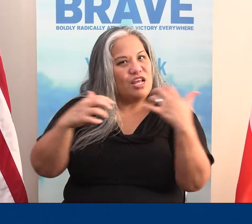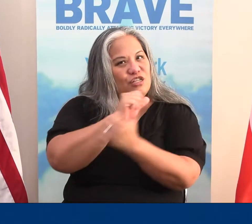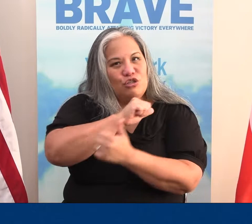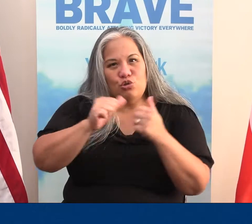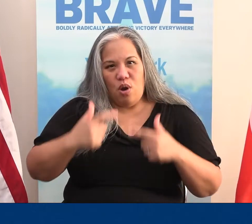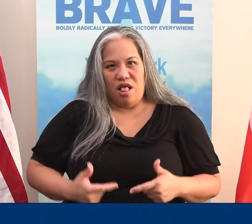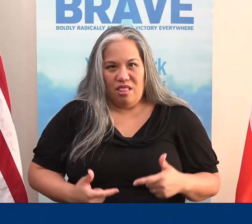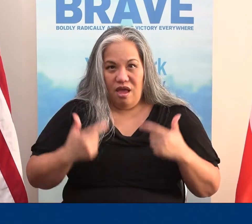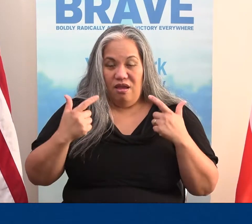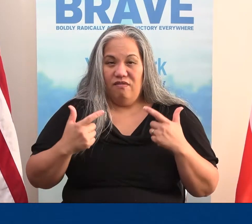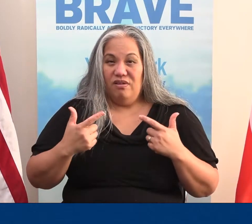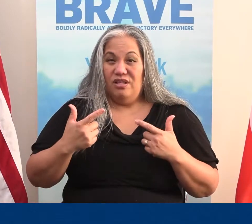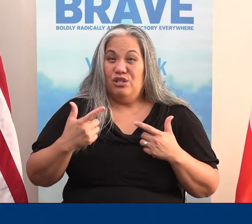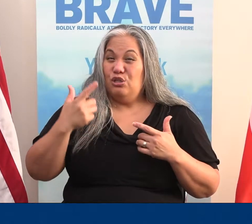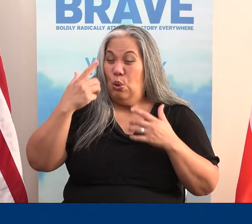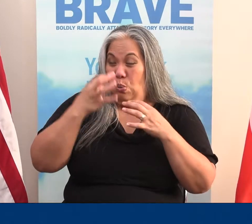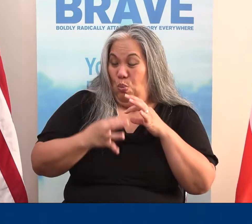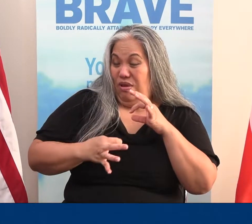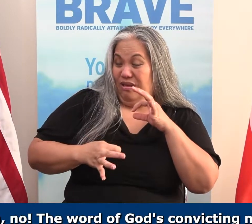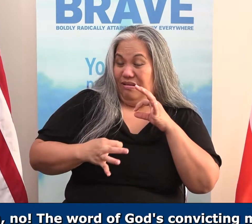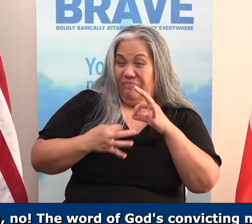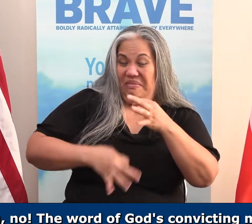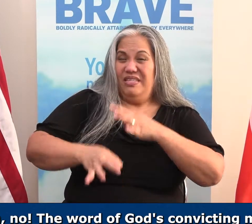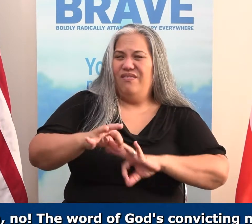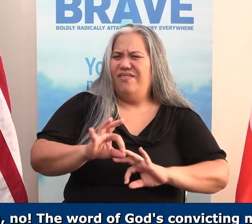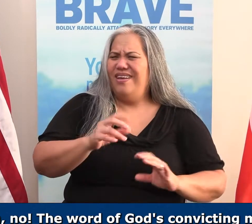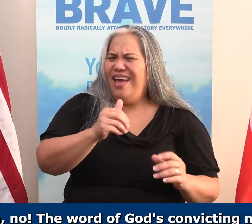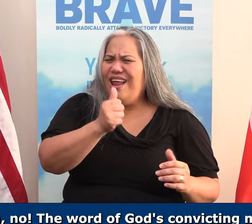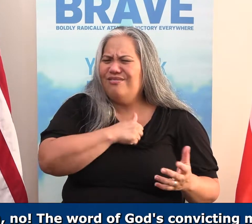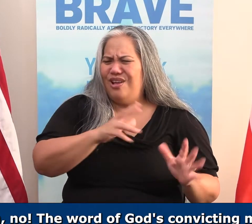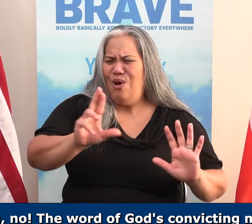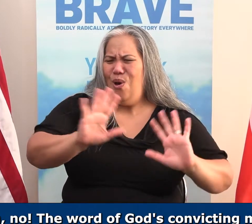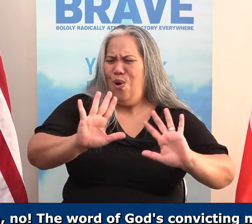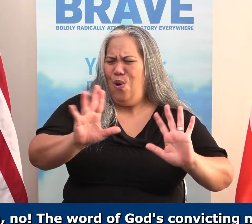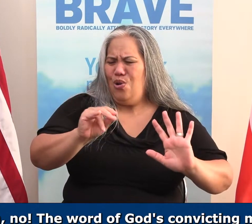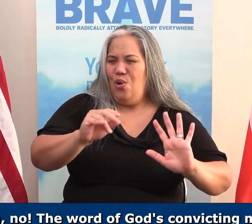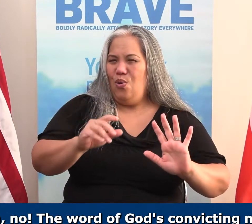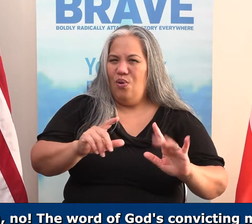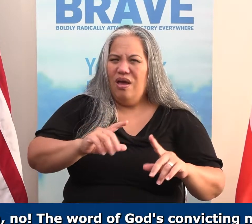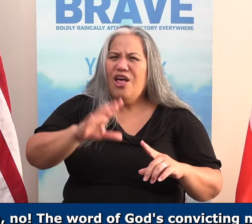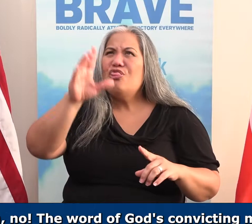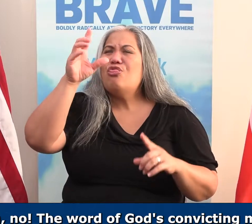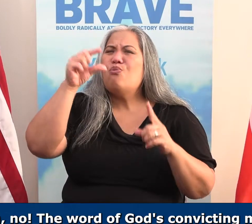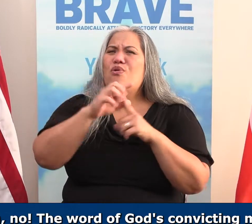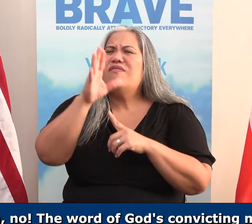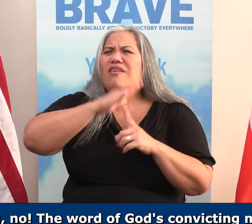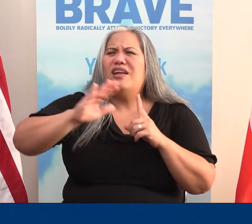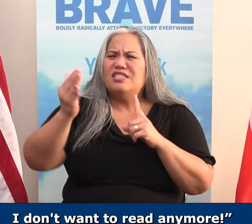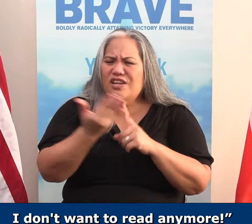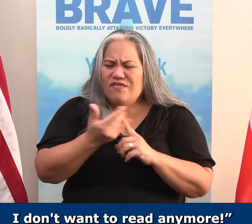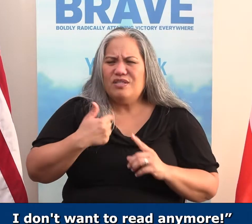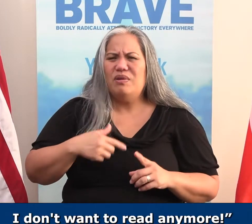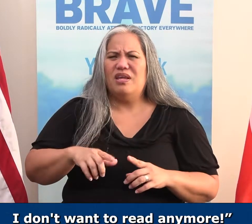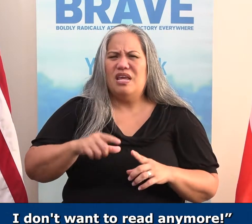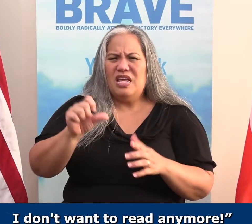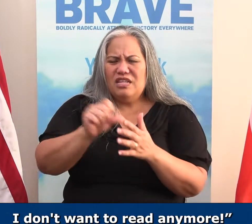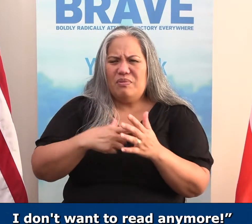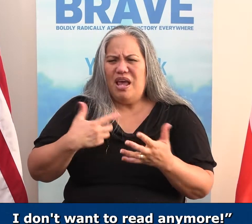life. And so, instead of having an attitude, Oh, no, the Word of God is convicting me. The Word of God is cutting me. I don't want to read anymore. We go,